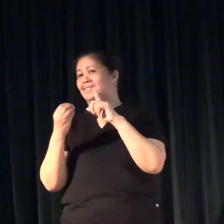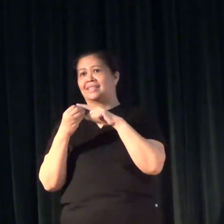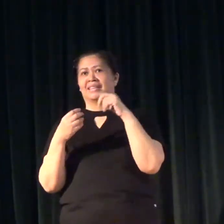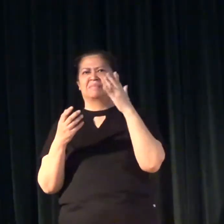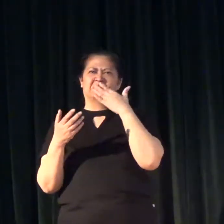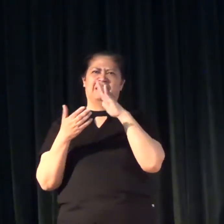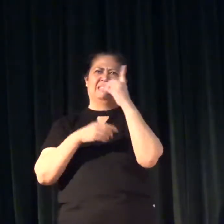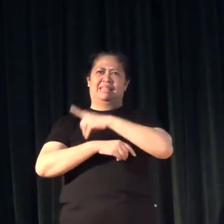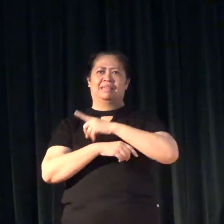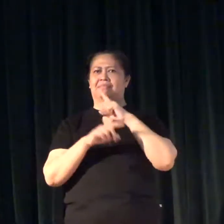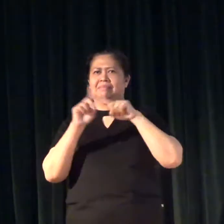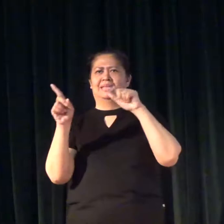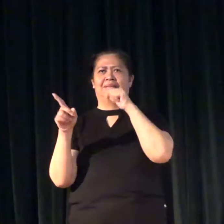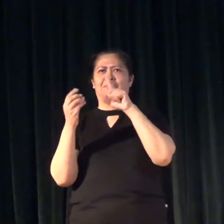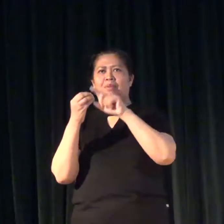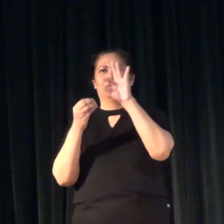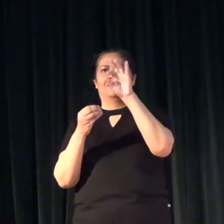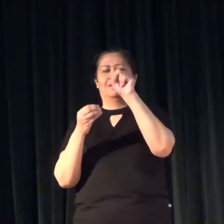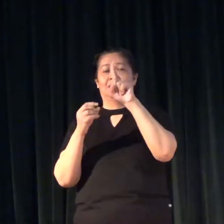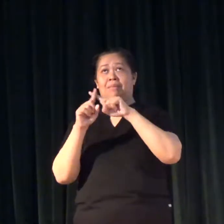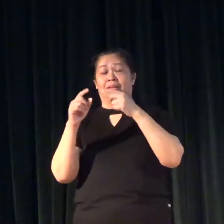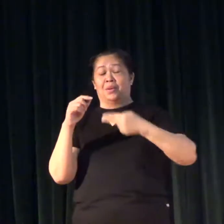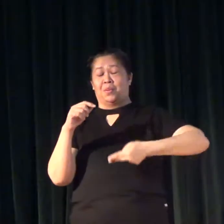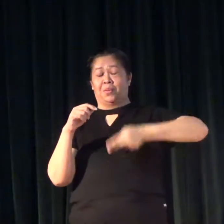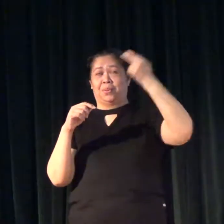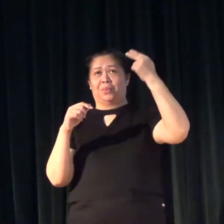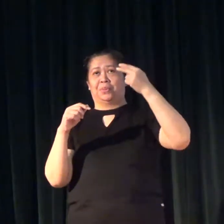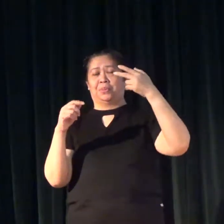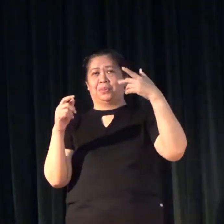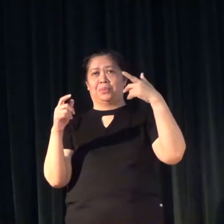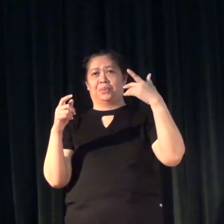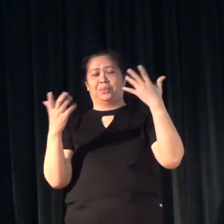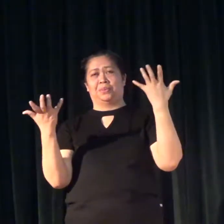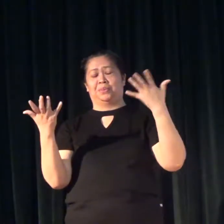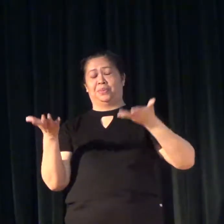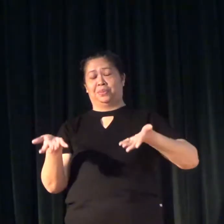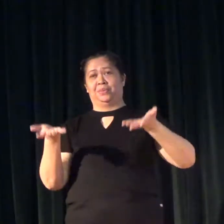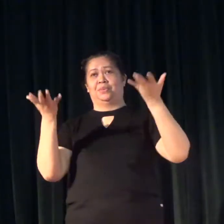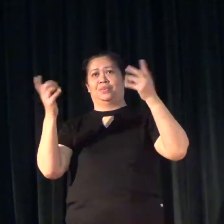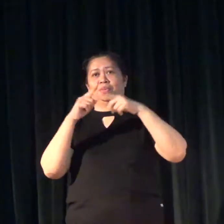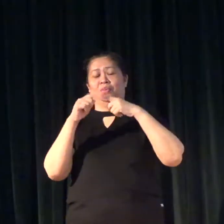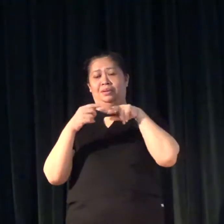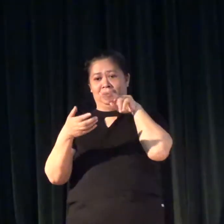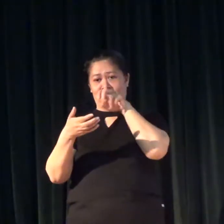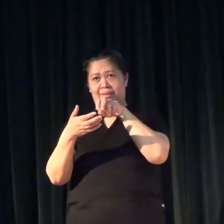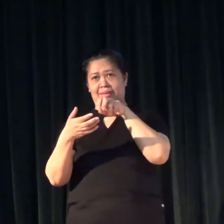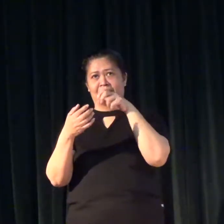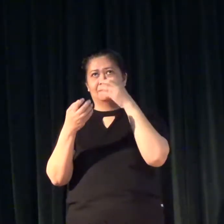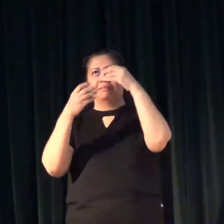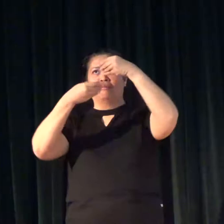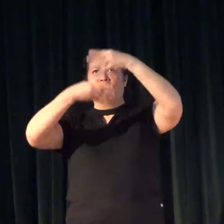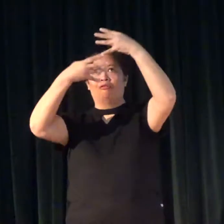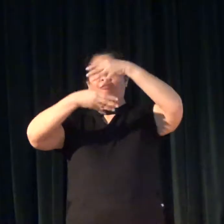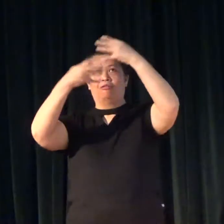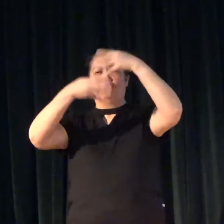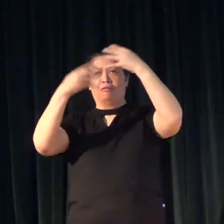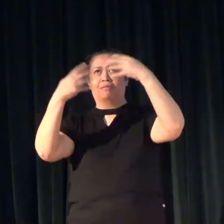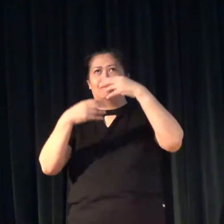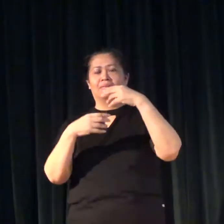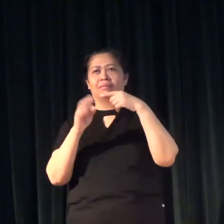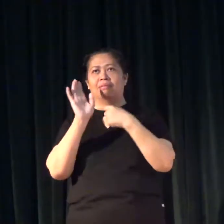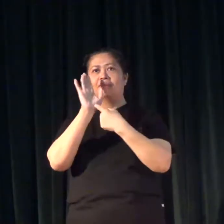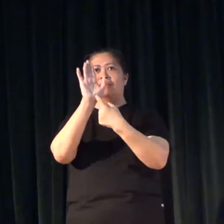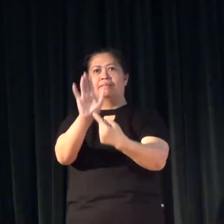EFSA. But the highest point yesterday was when I saw the feed that